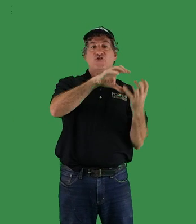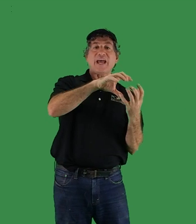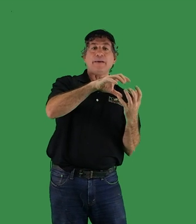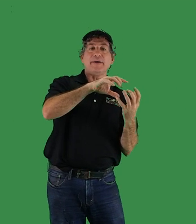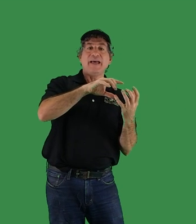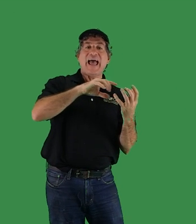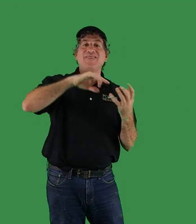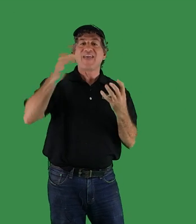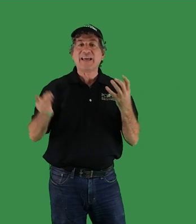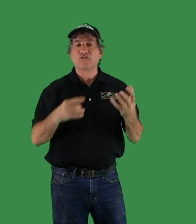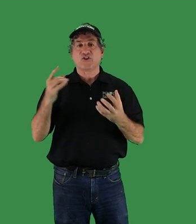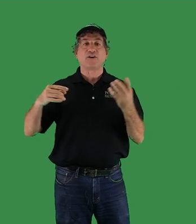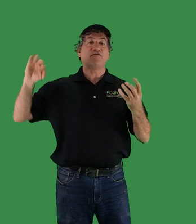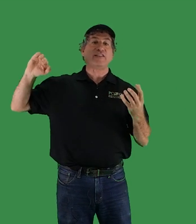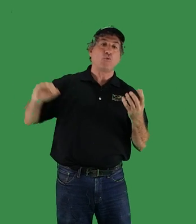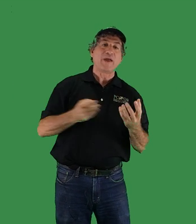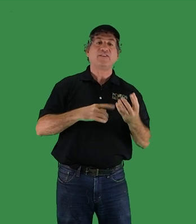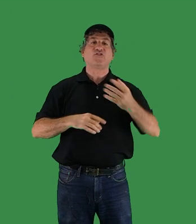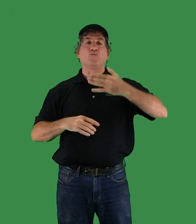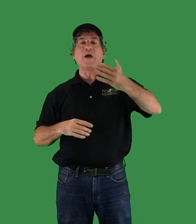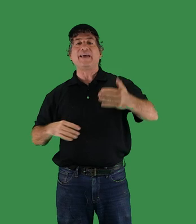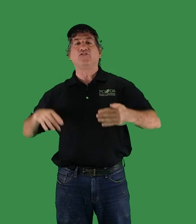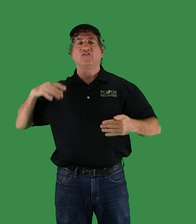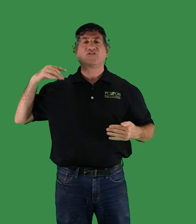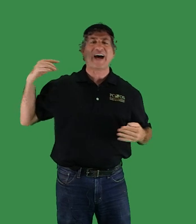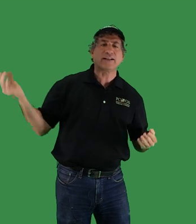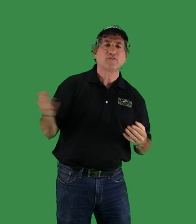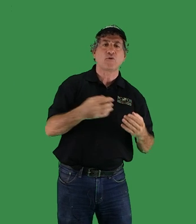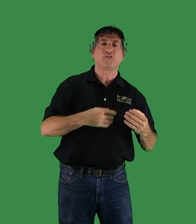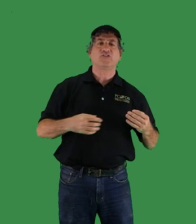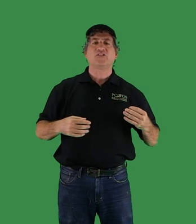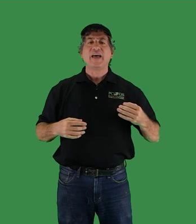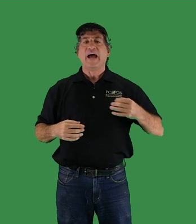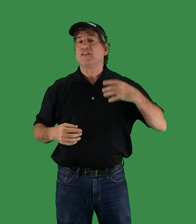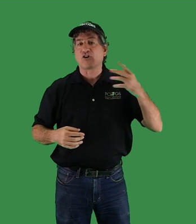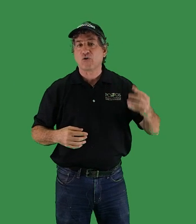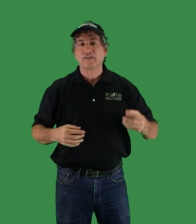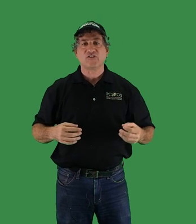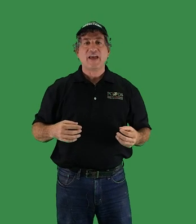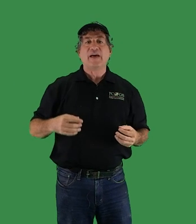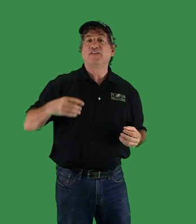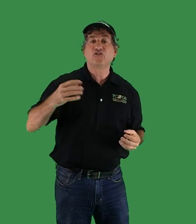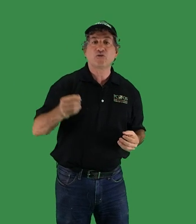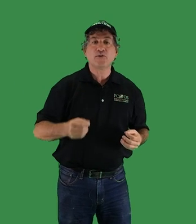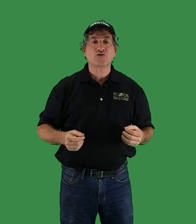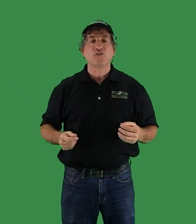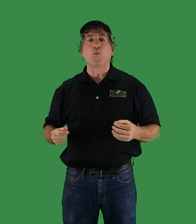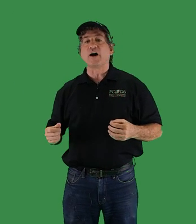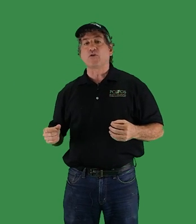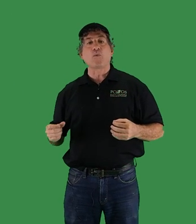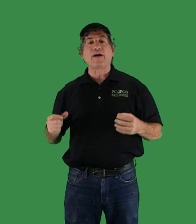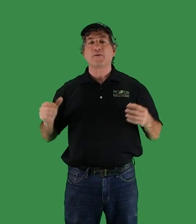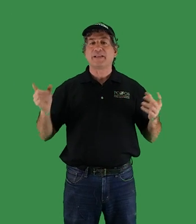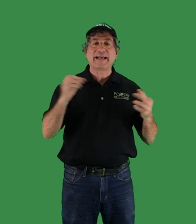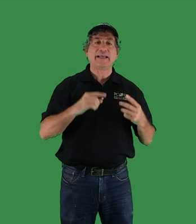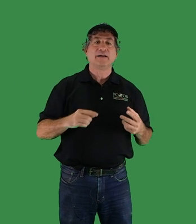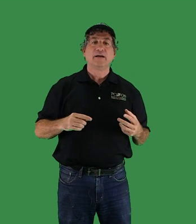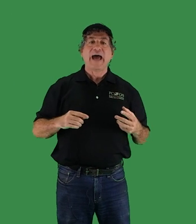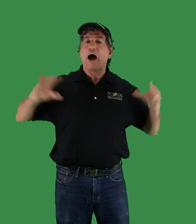shape. And they, in turn, affect the winds and waves and tidal forces and the currents and the distribution of water around the planet, how